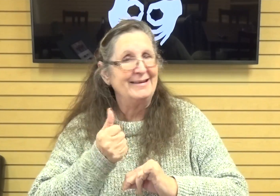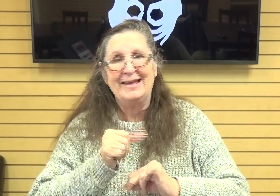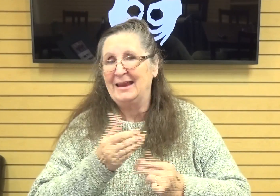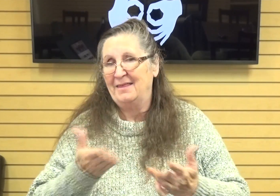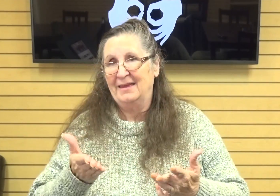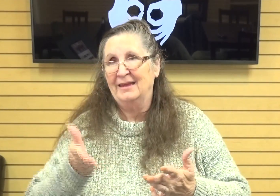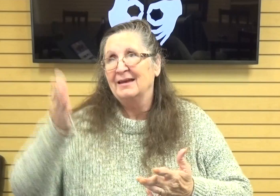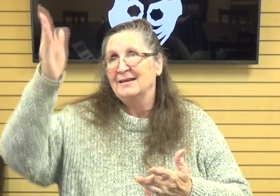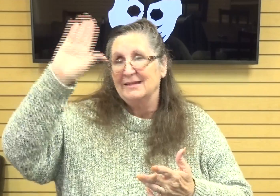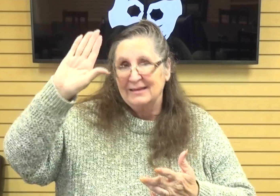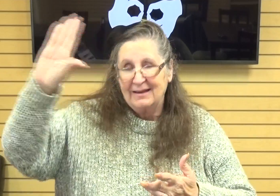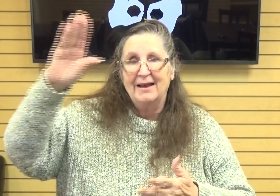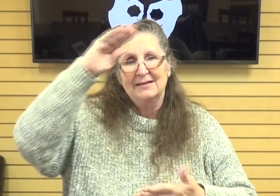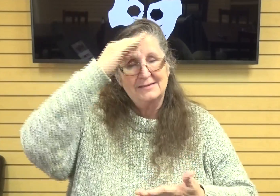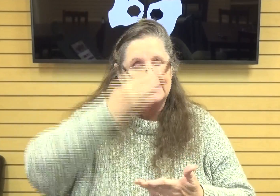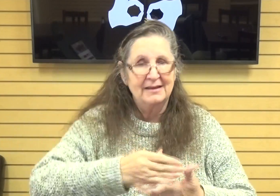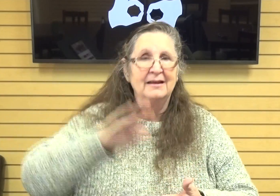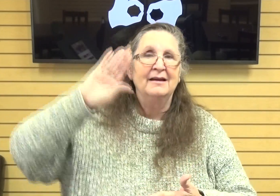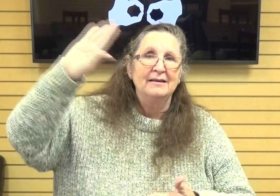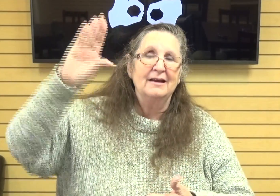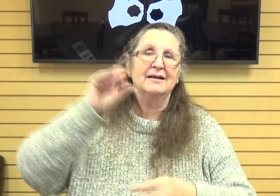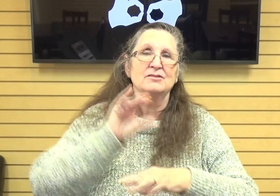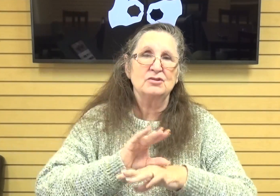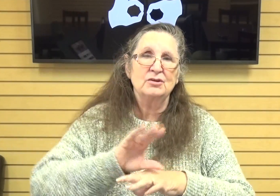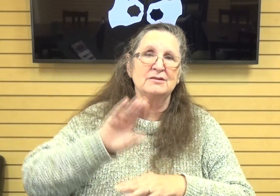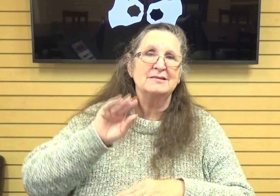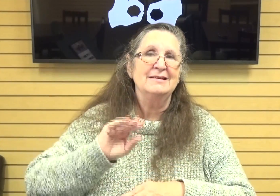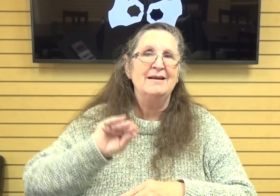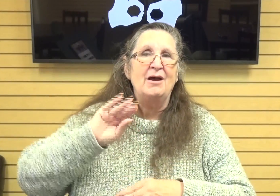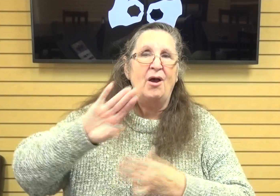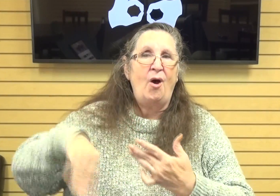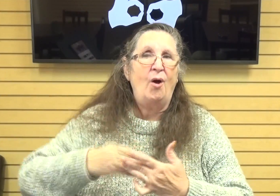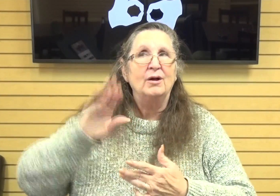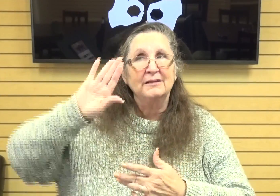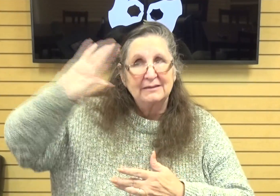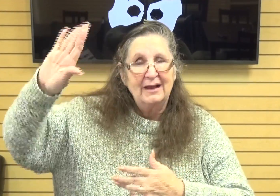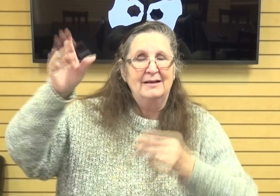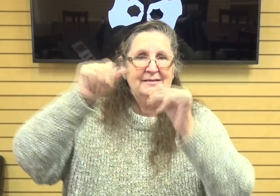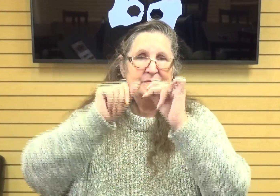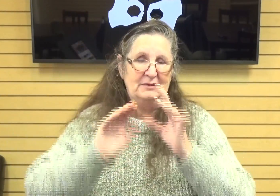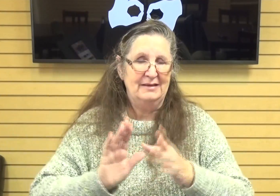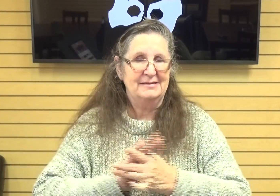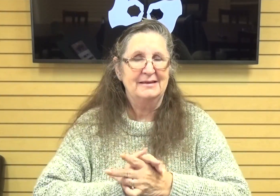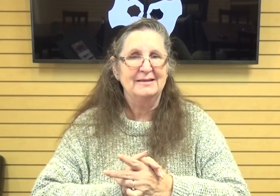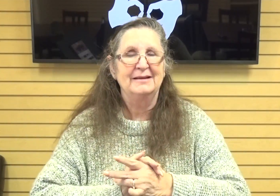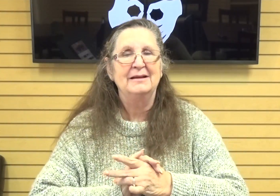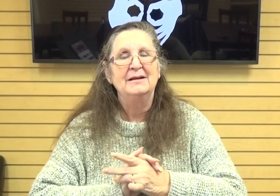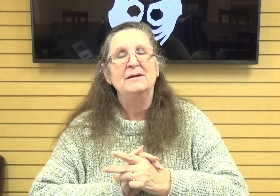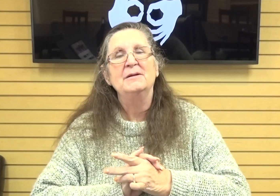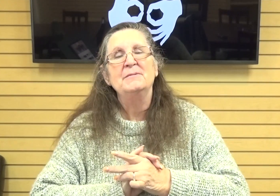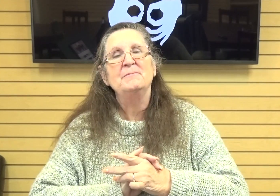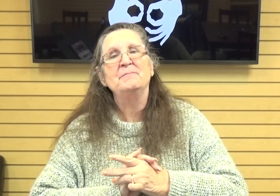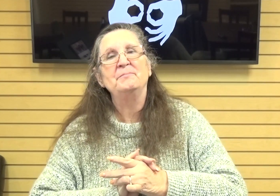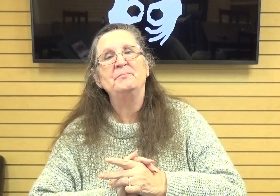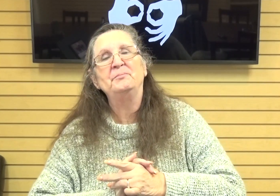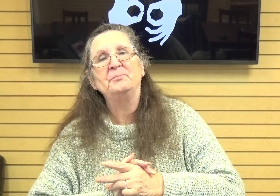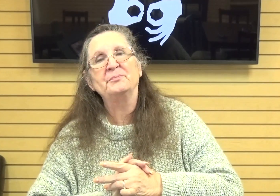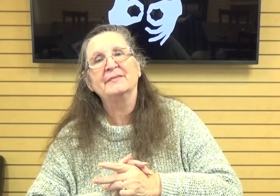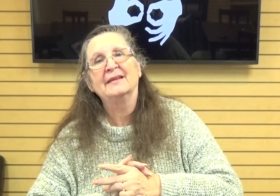god's son it's god's church it's there's god's blessings you know so um just reminding